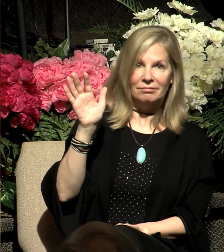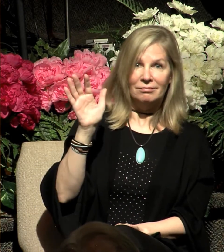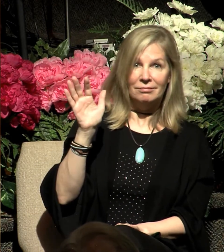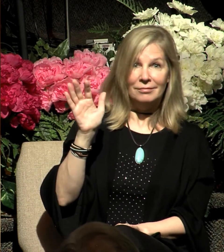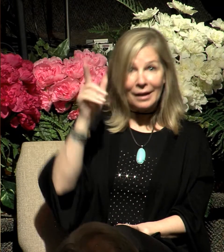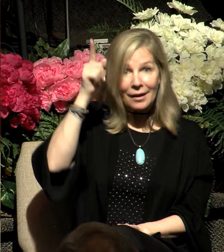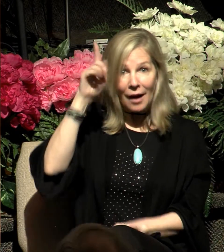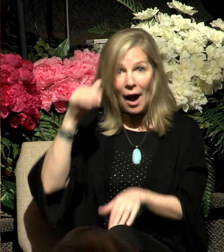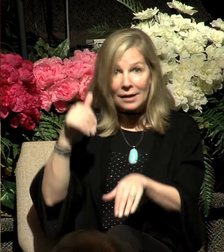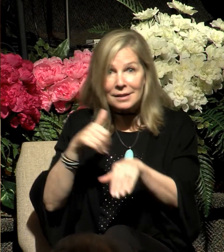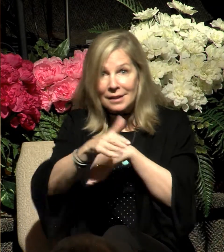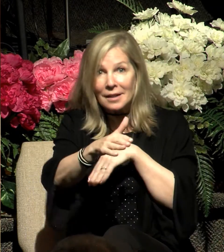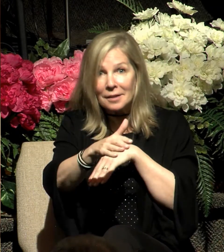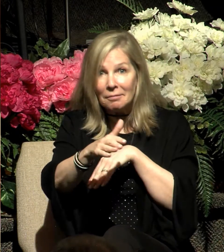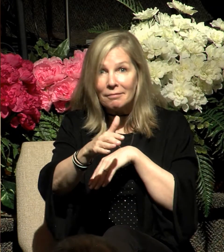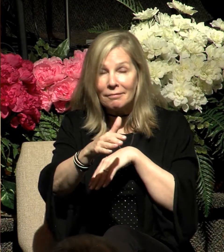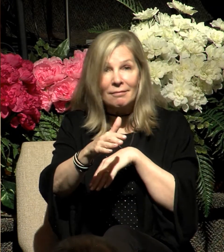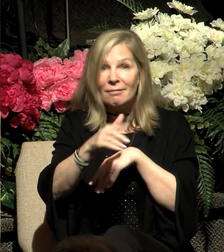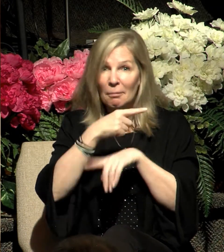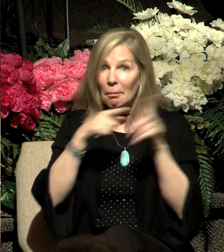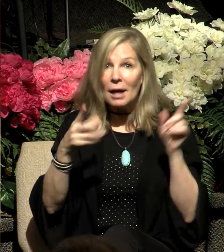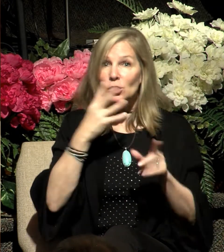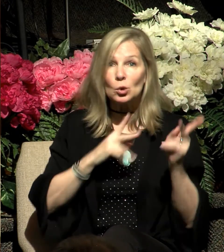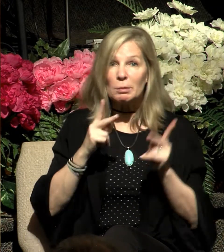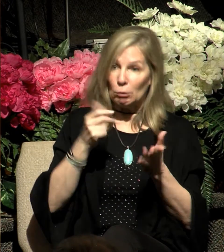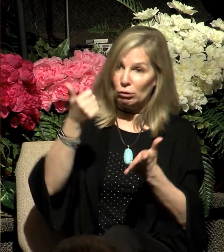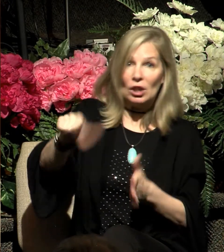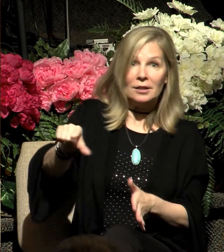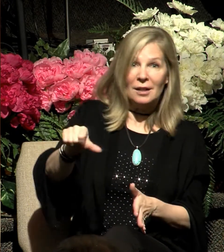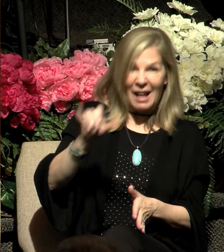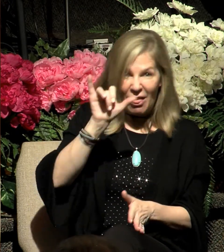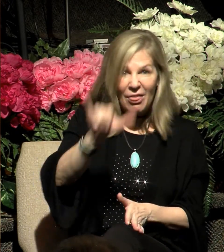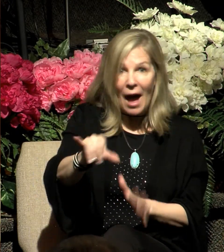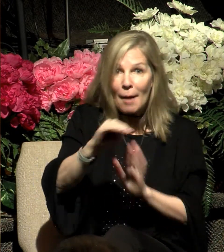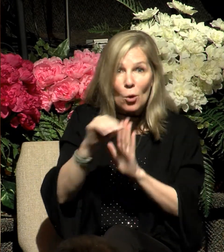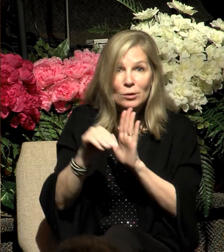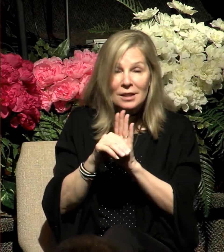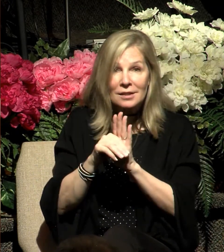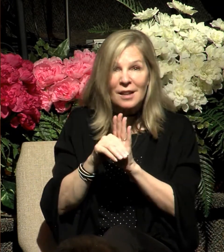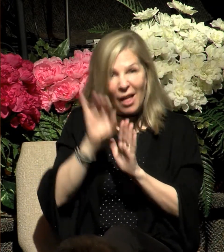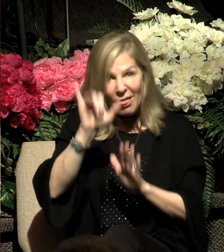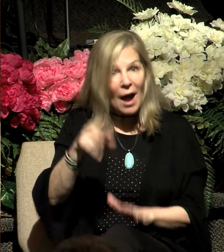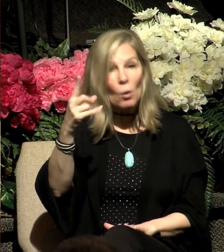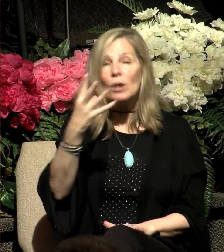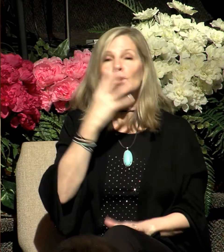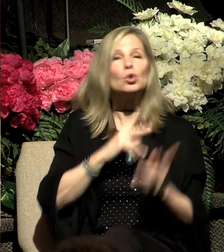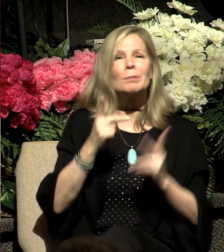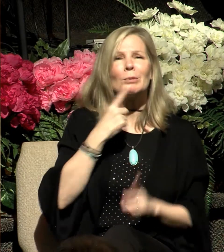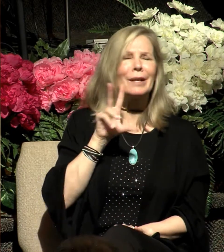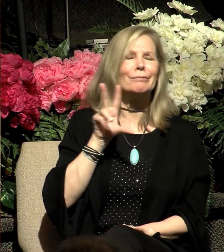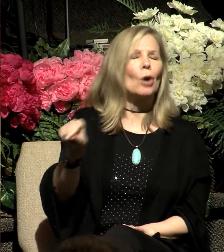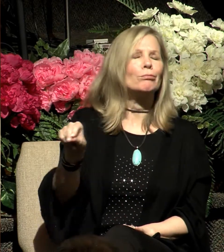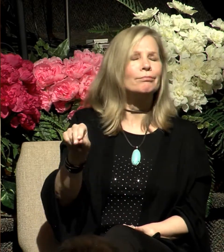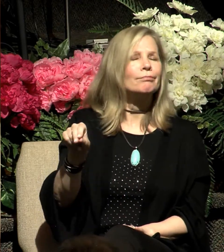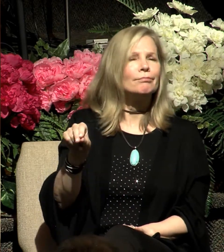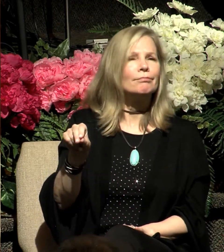ruler and a deliverer. This Moses, this is the one. They said, no, God said, I'm sending him to you.